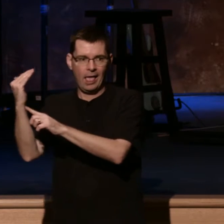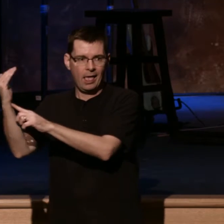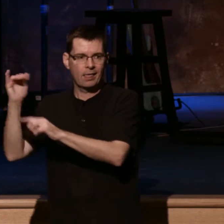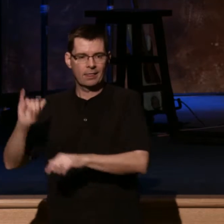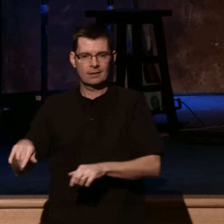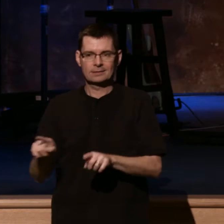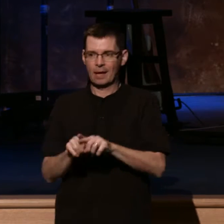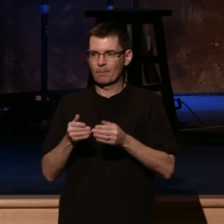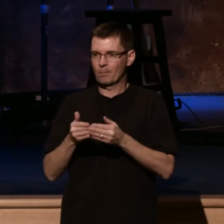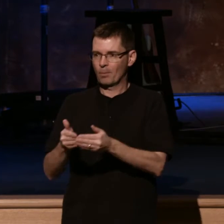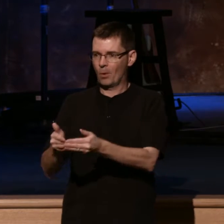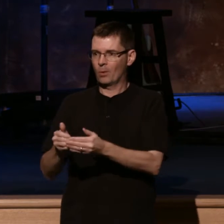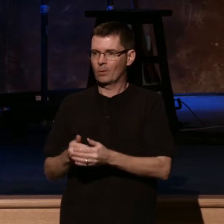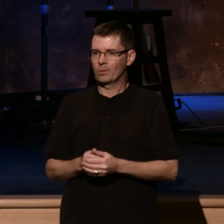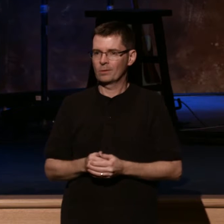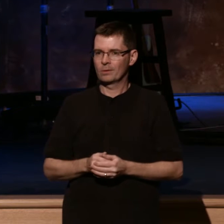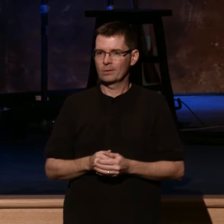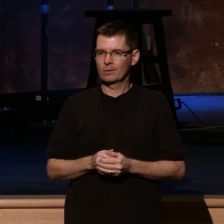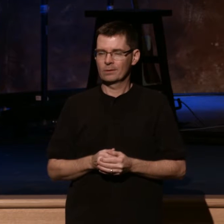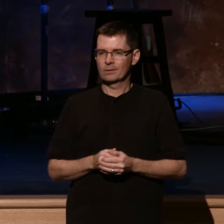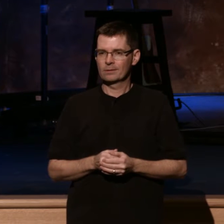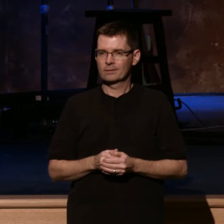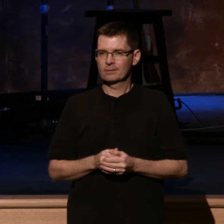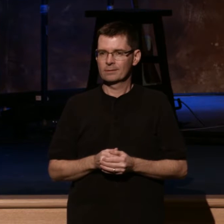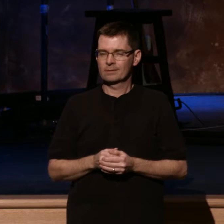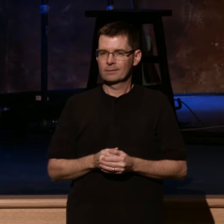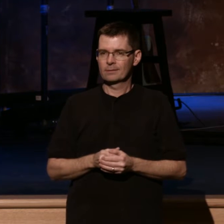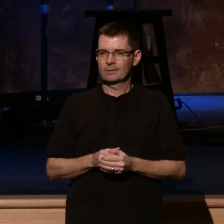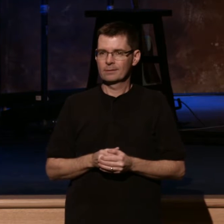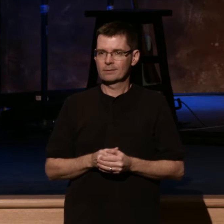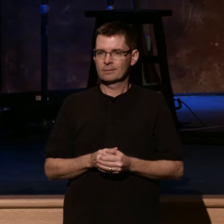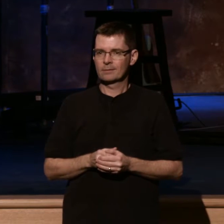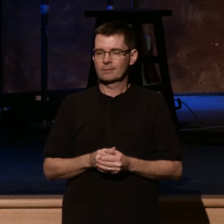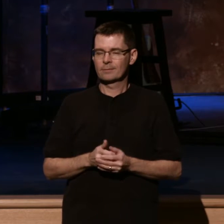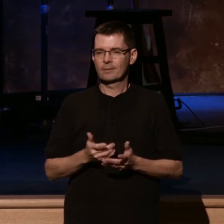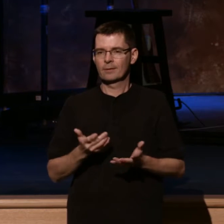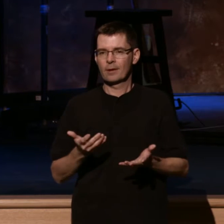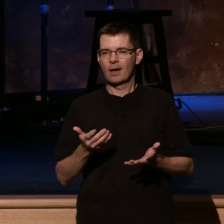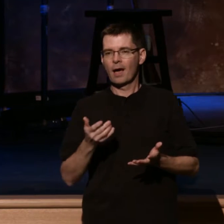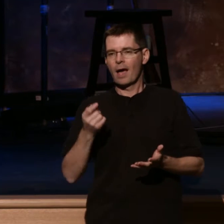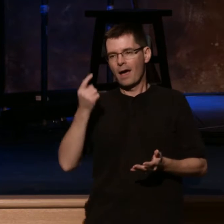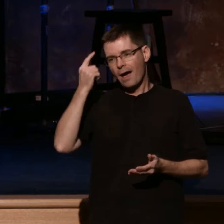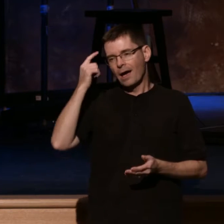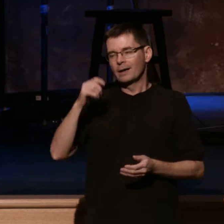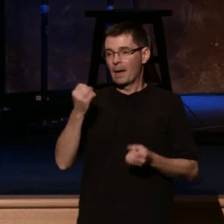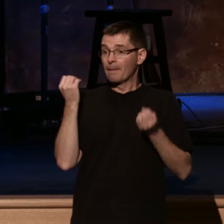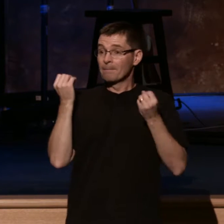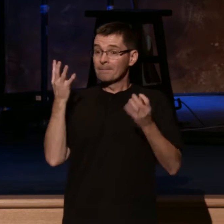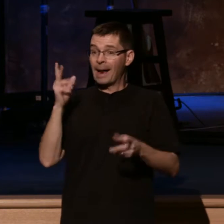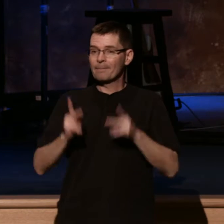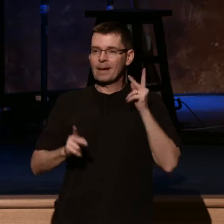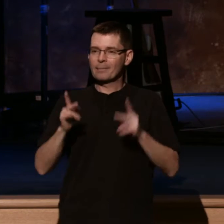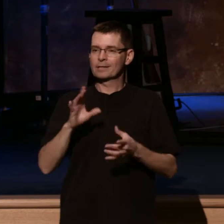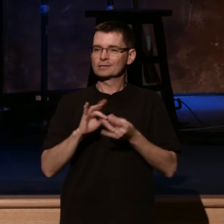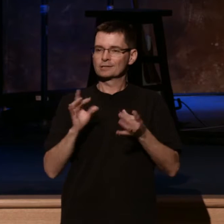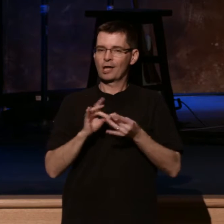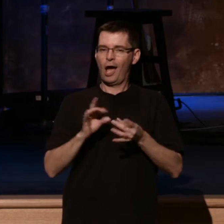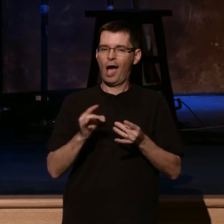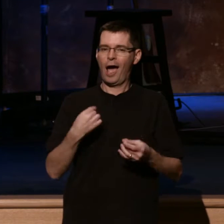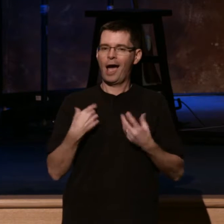you may not understand this. I wish I knew the equivalent. We all go back to Mayberry. In other words, in the United States, we're all going to go back to the 50s.